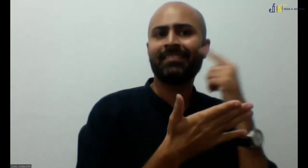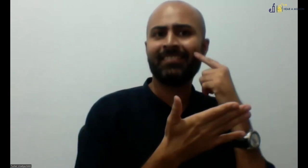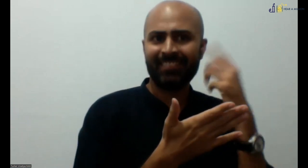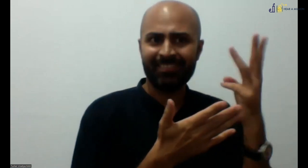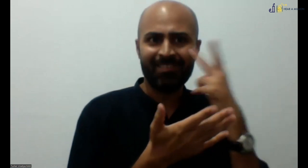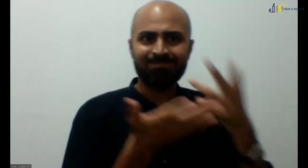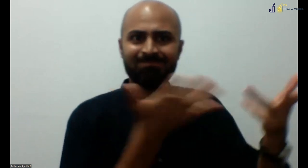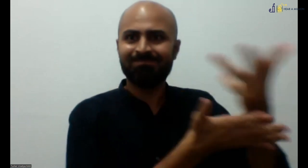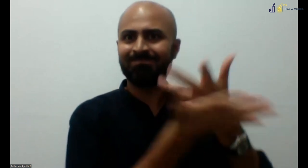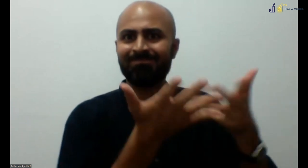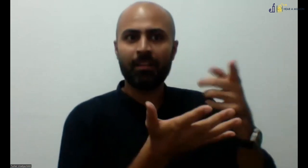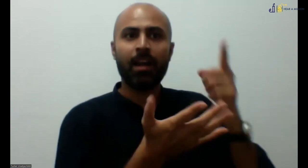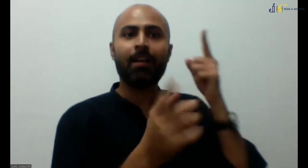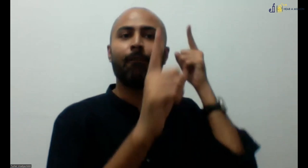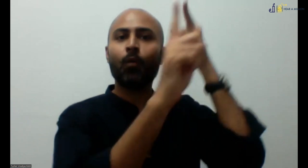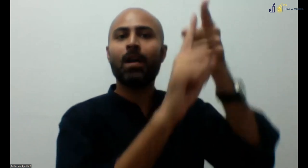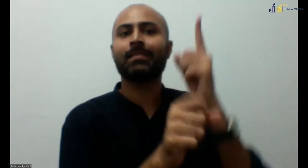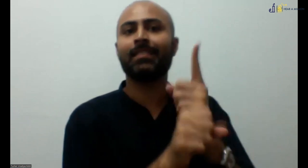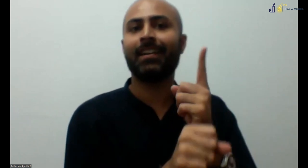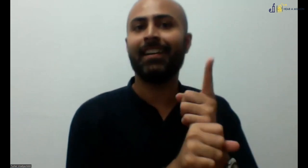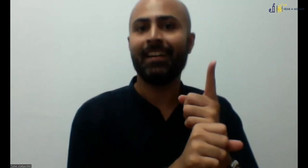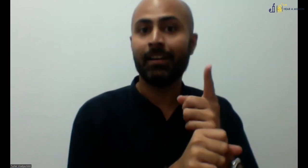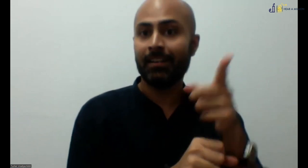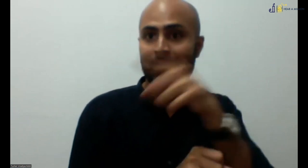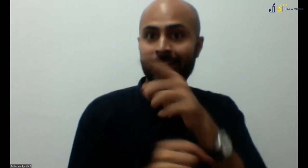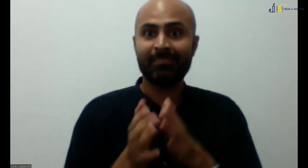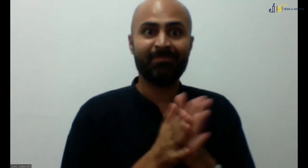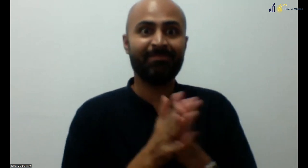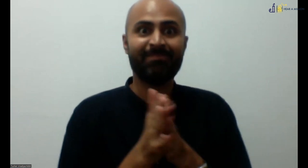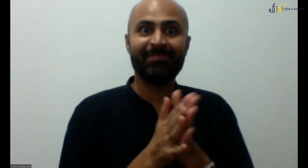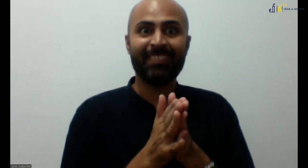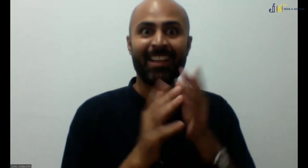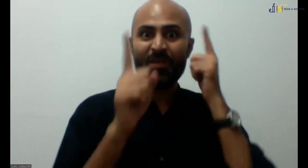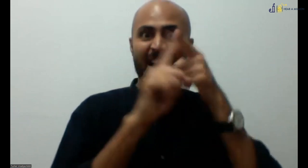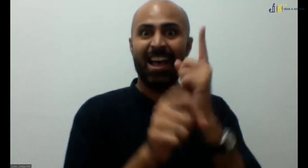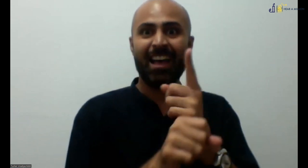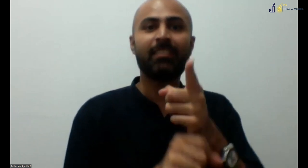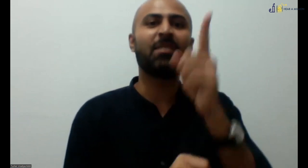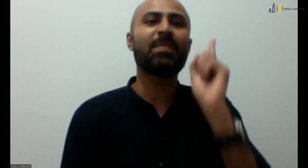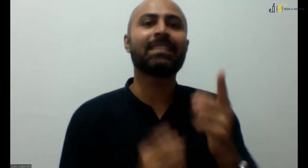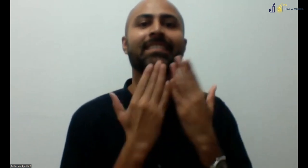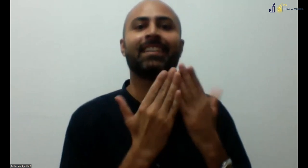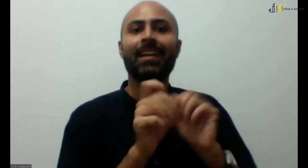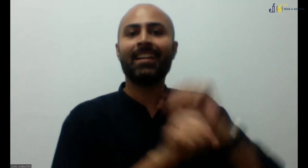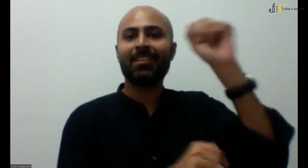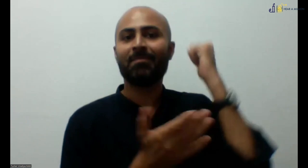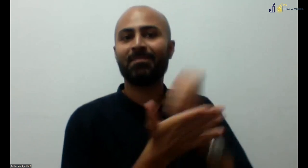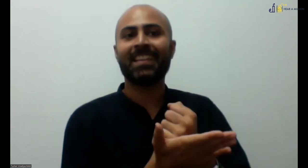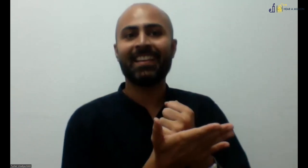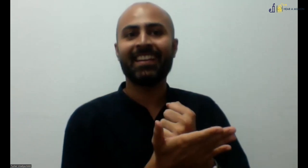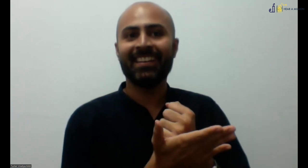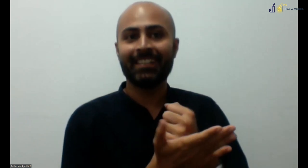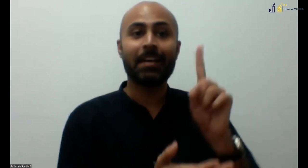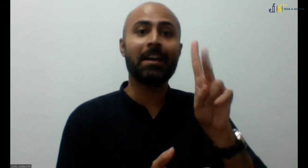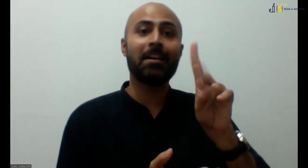suggestions. We talked about the DTISL and the DHI course. The future is great. If you want to become a teacher, if you're